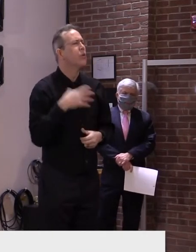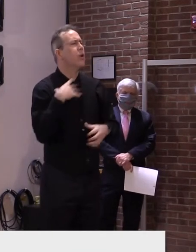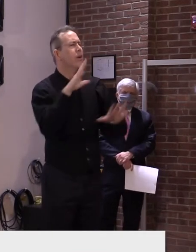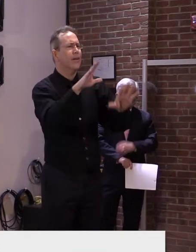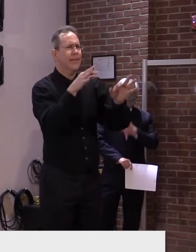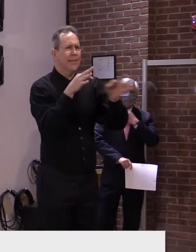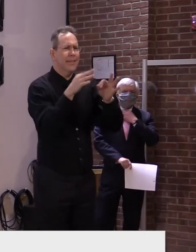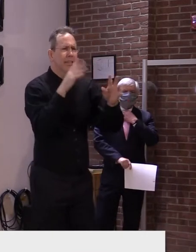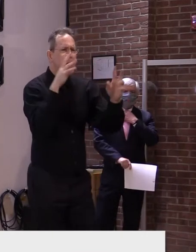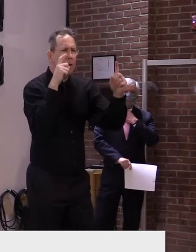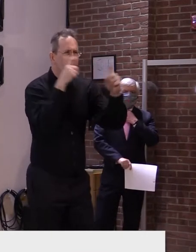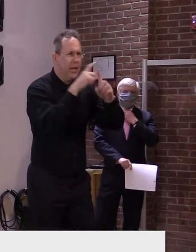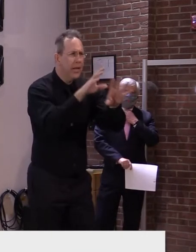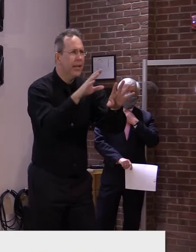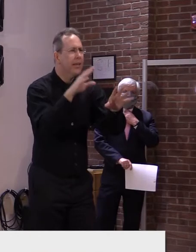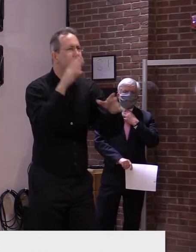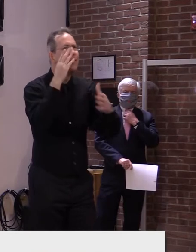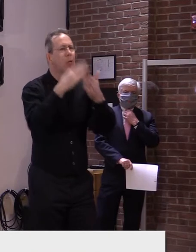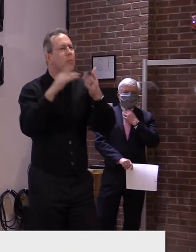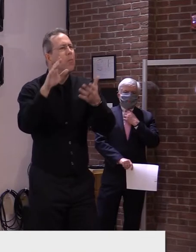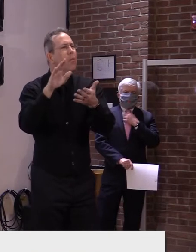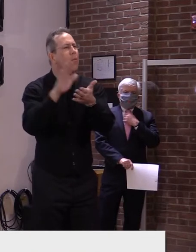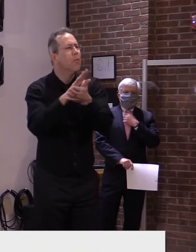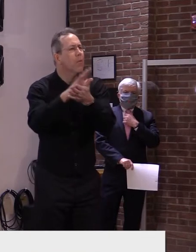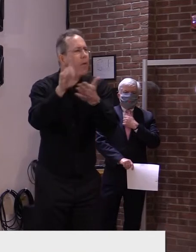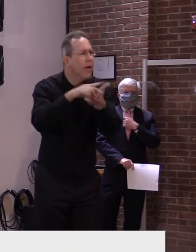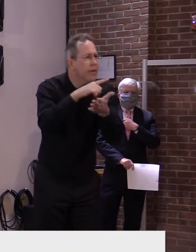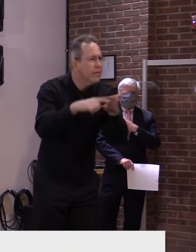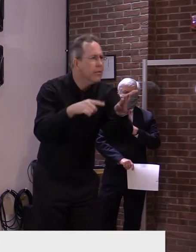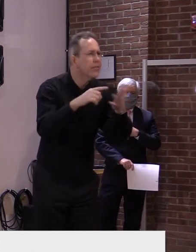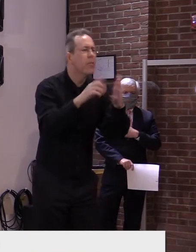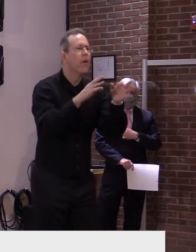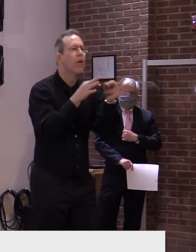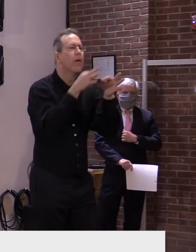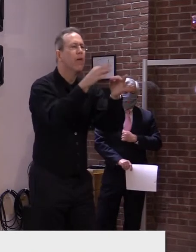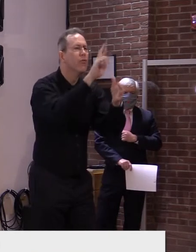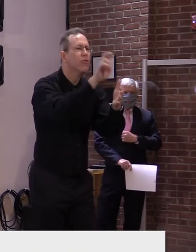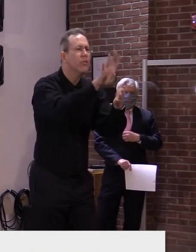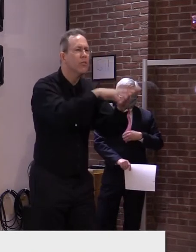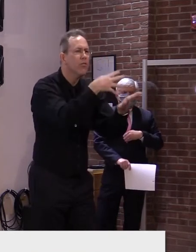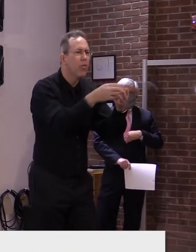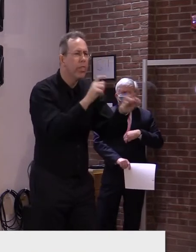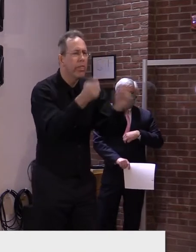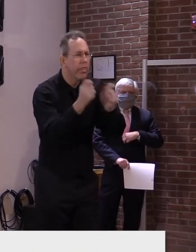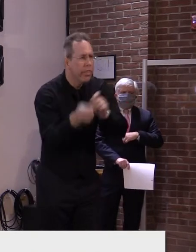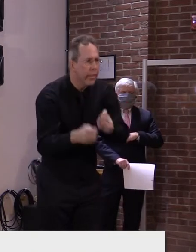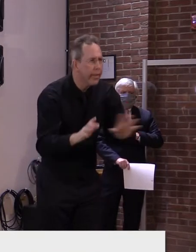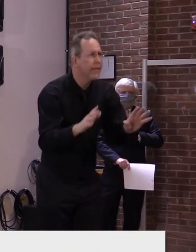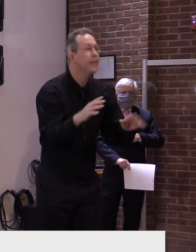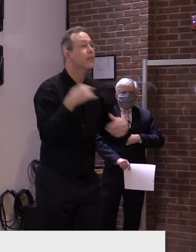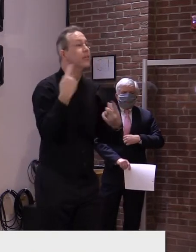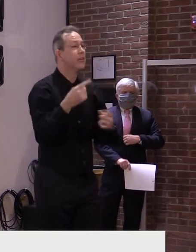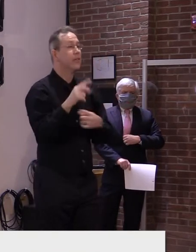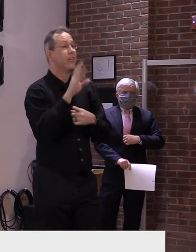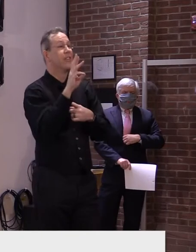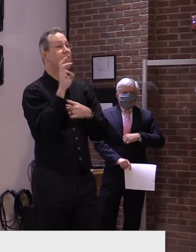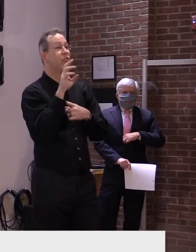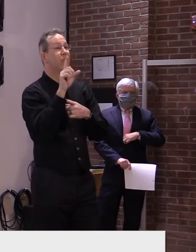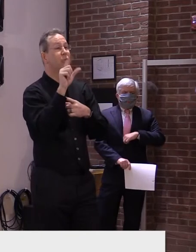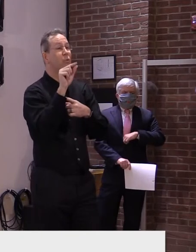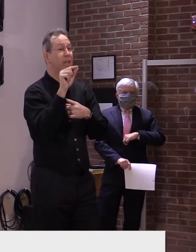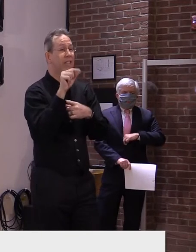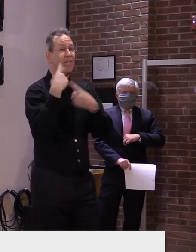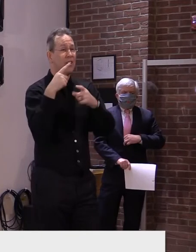rescheduled. That being said, we administered 620 tests this week, which is about a 26% participation